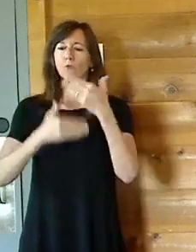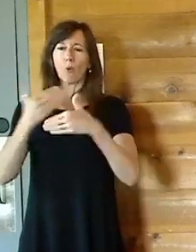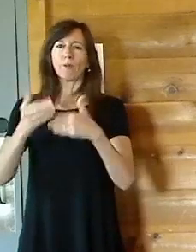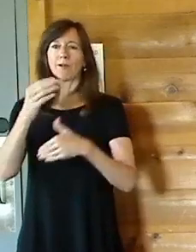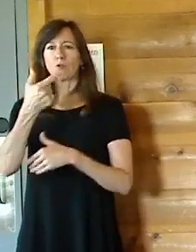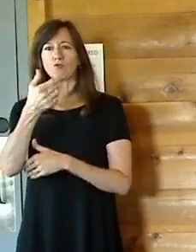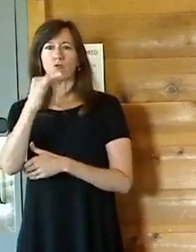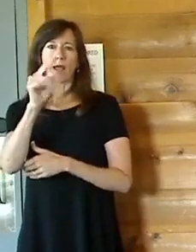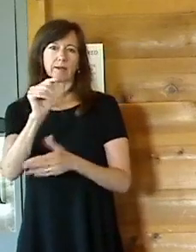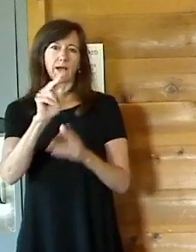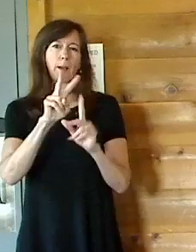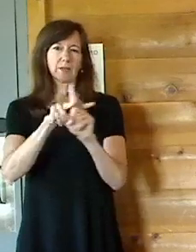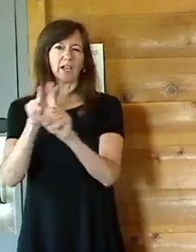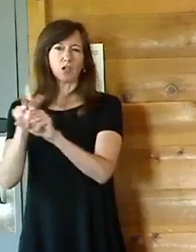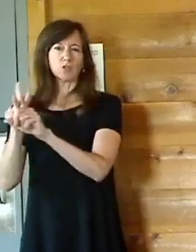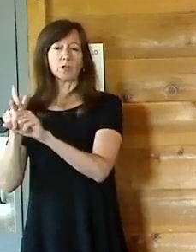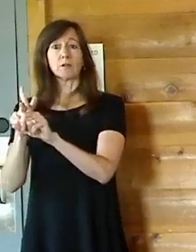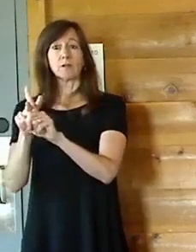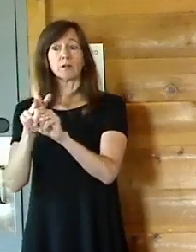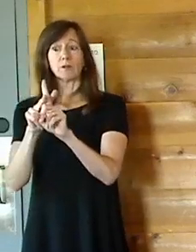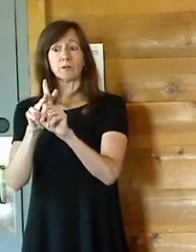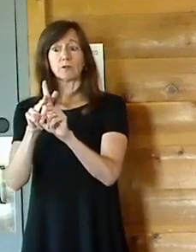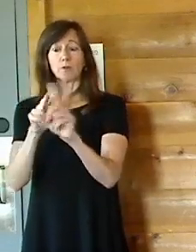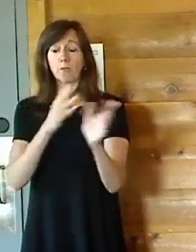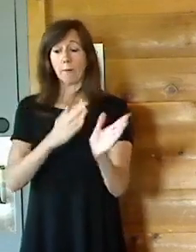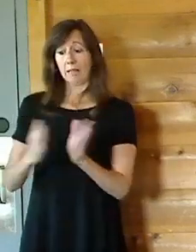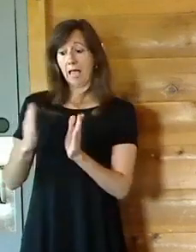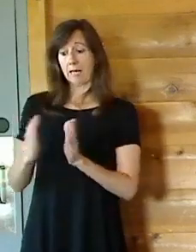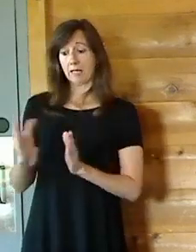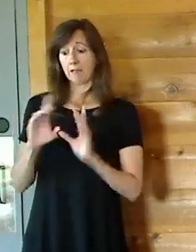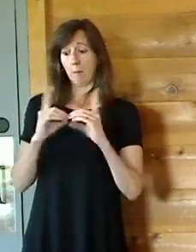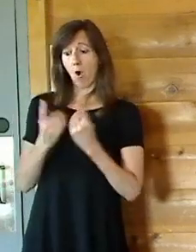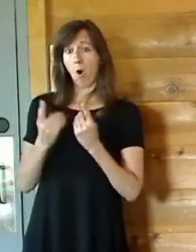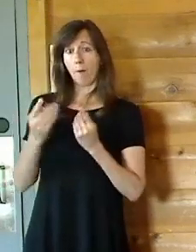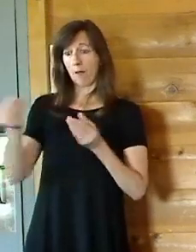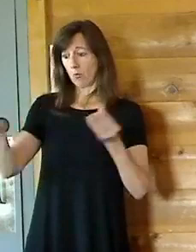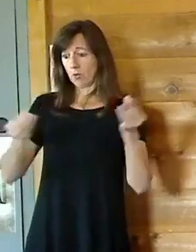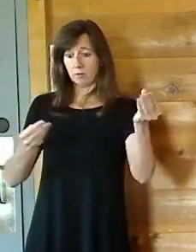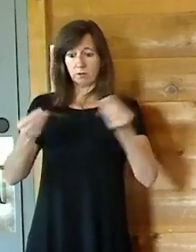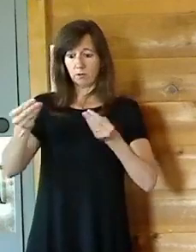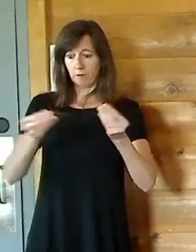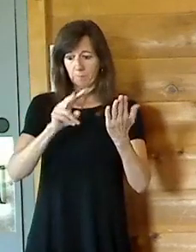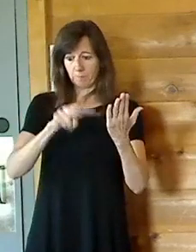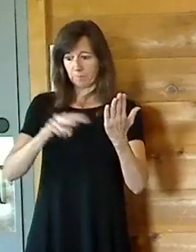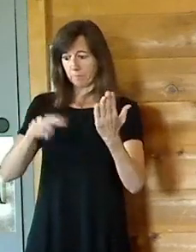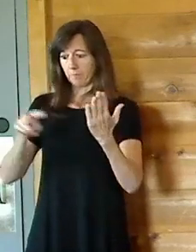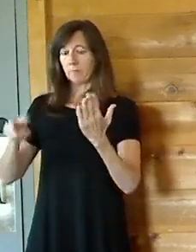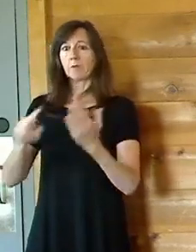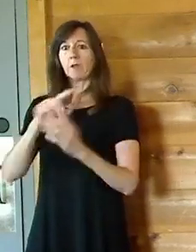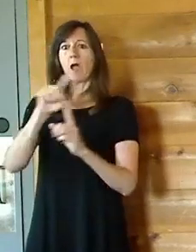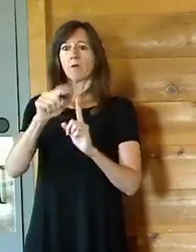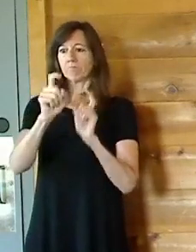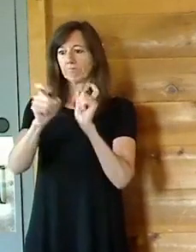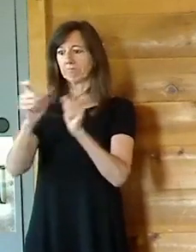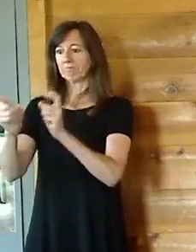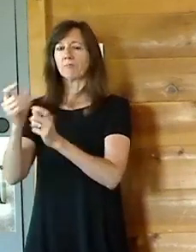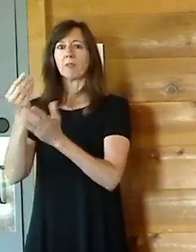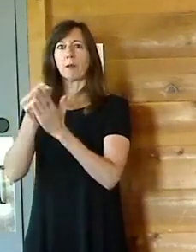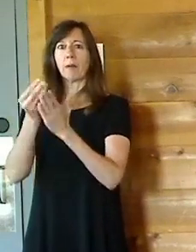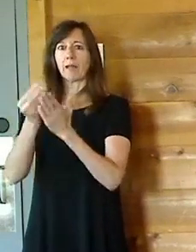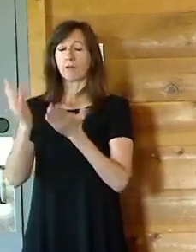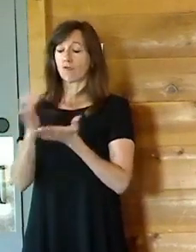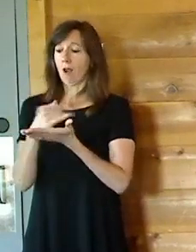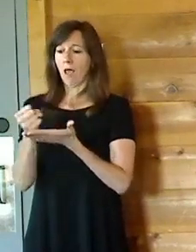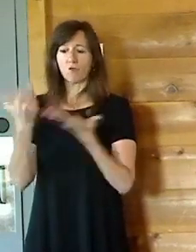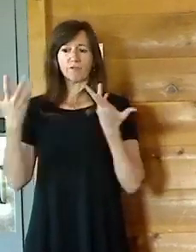So we're going to, the planning department's going to look at them in batches as they come in and when the dollars are done, the dollars are done. But we didn't want to put a firm deadline